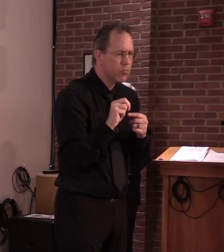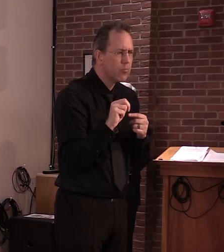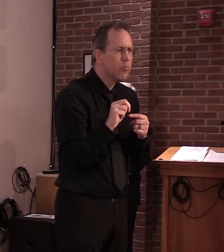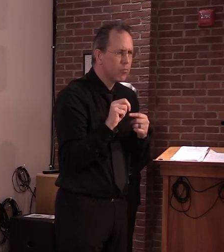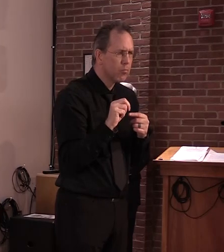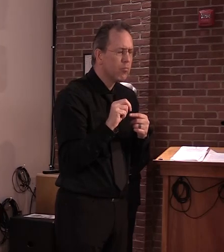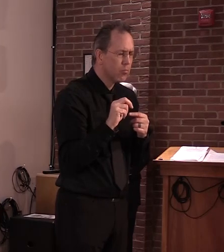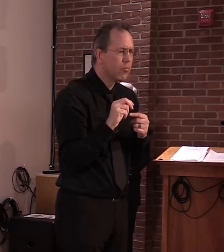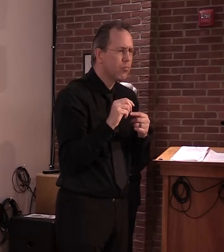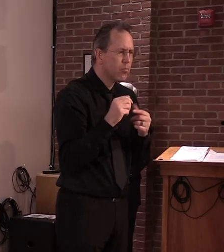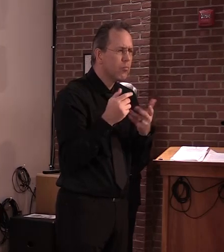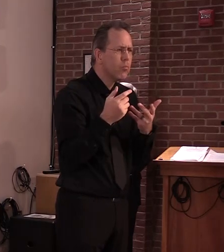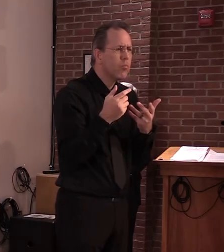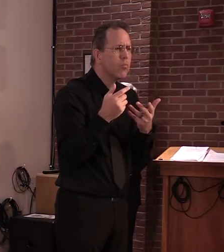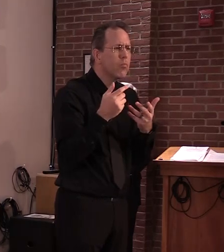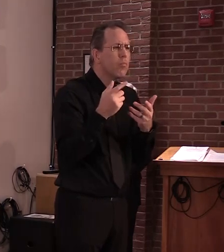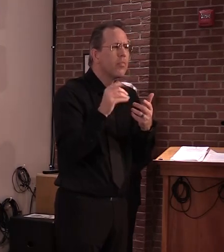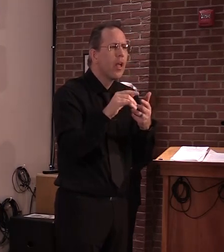testing done?